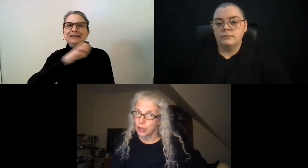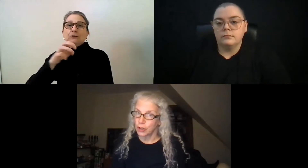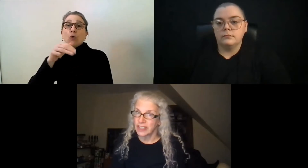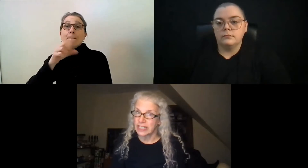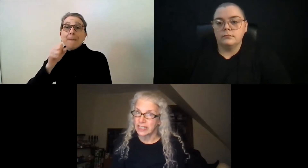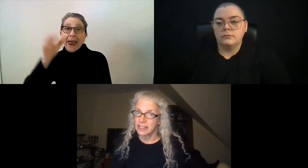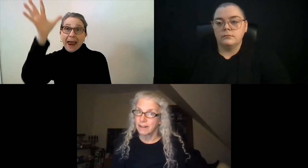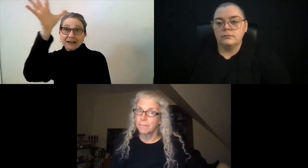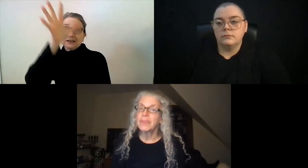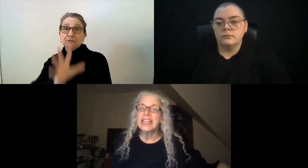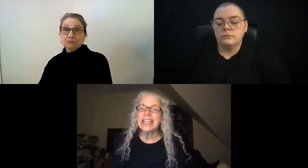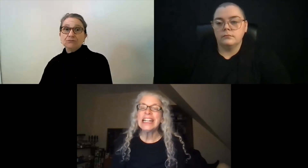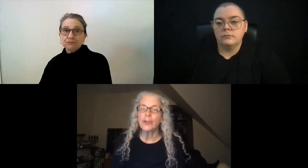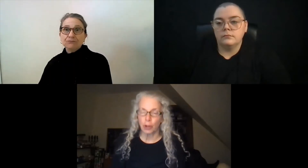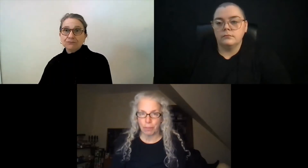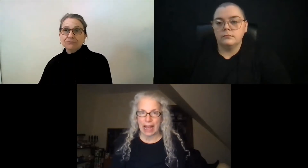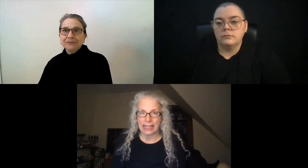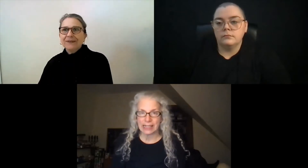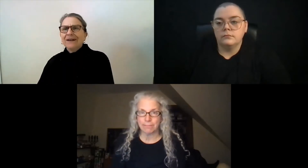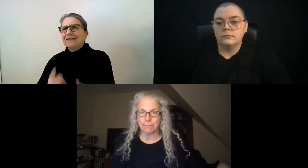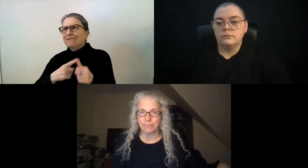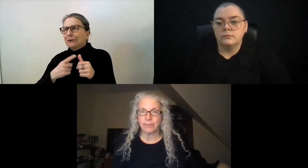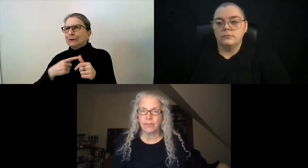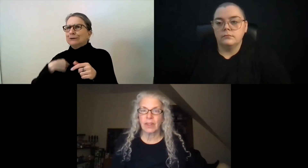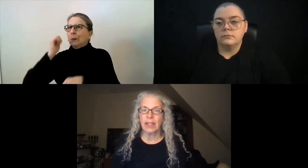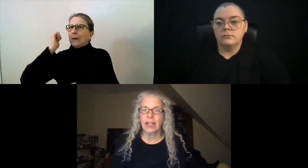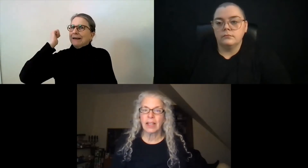living services in Eastern Mass.